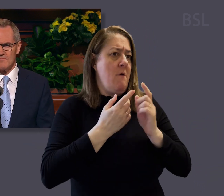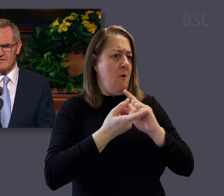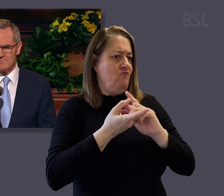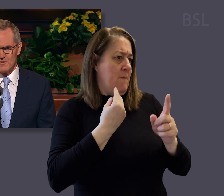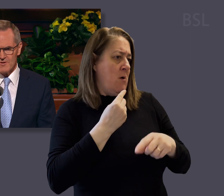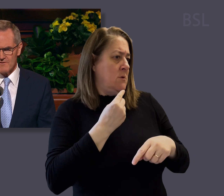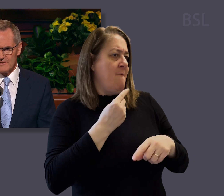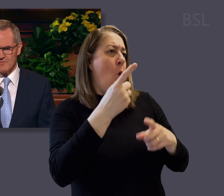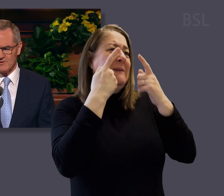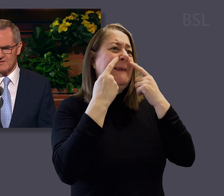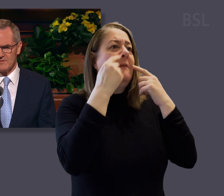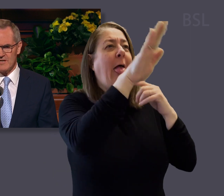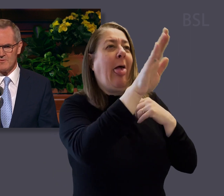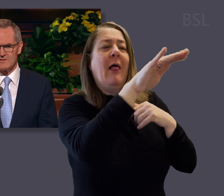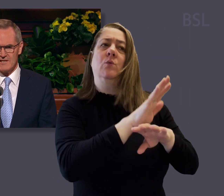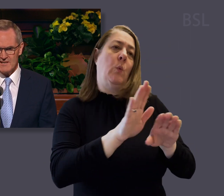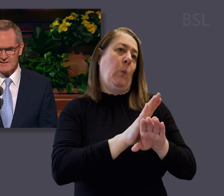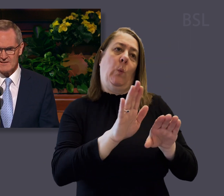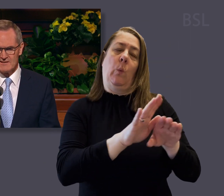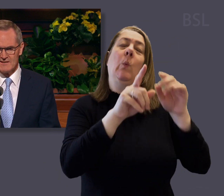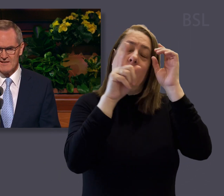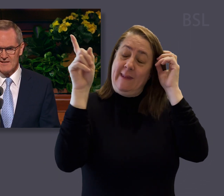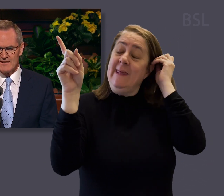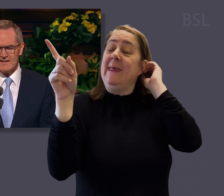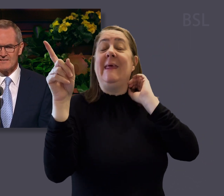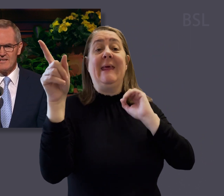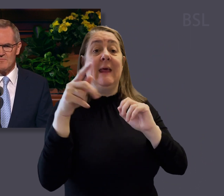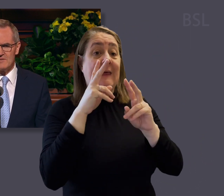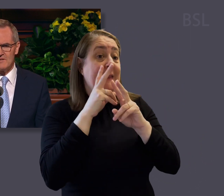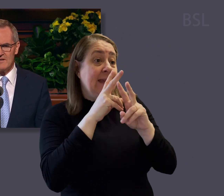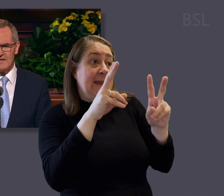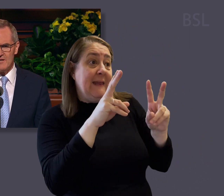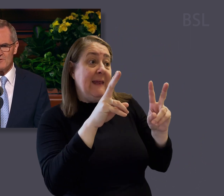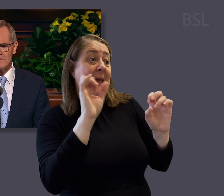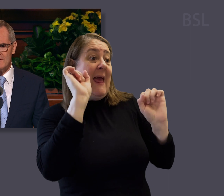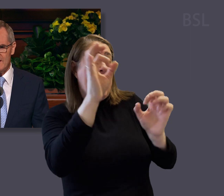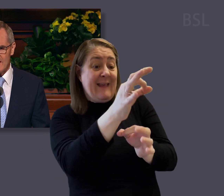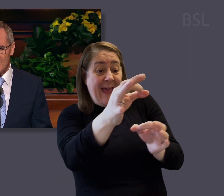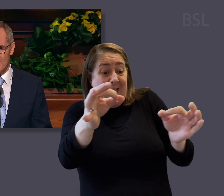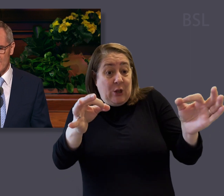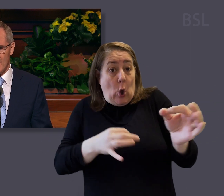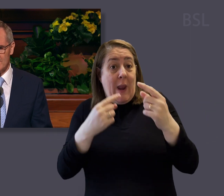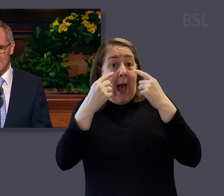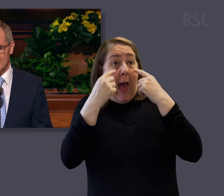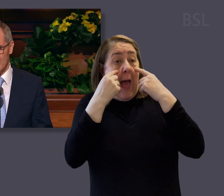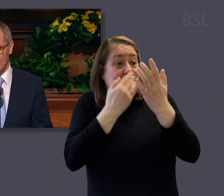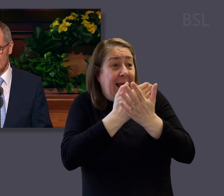much more than a response to the people's tears. It seems He could see them through the eyes of His atoning